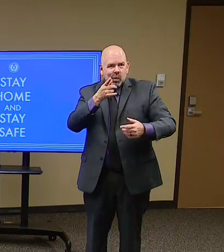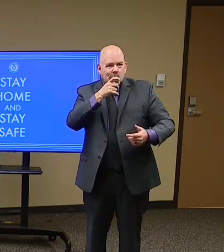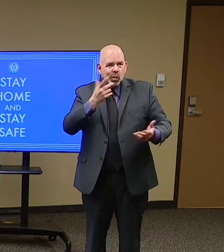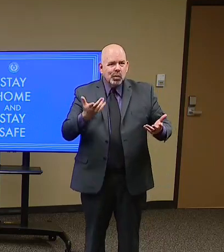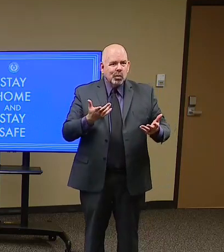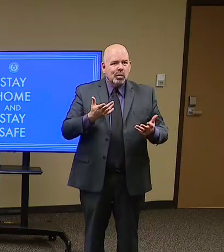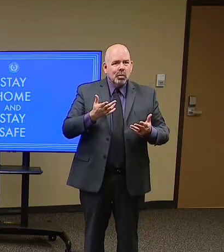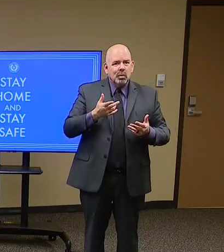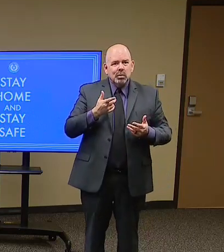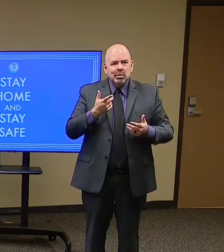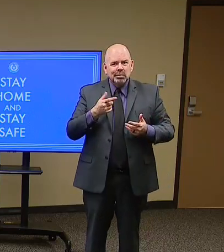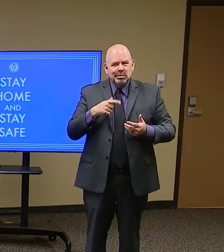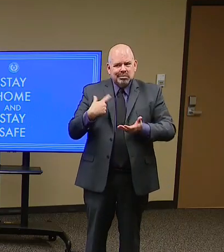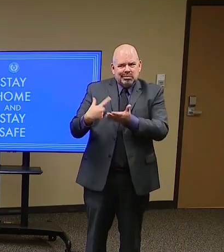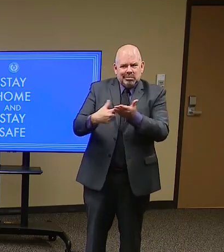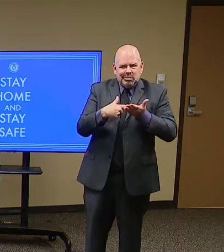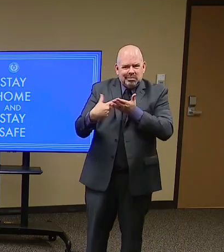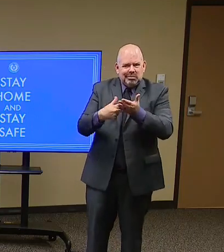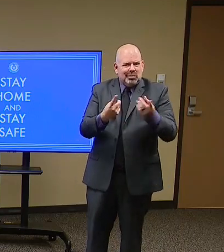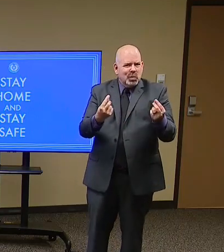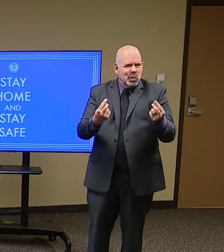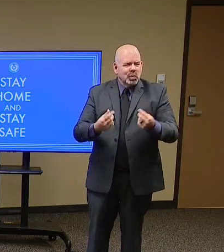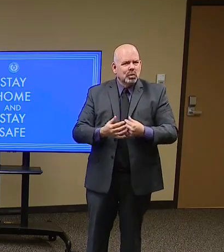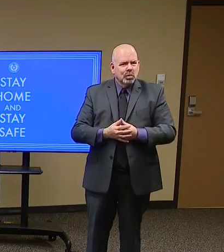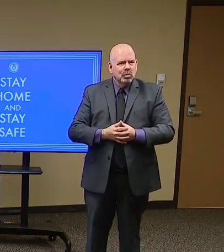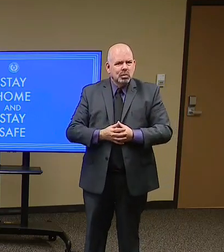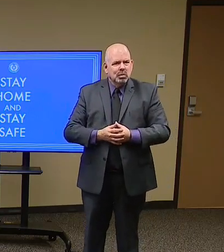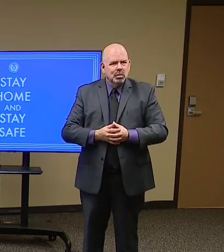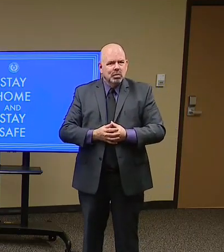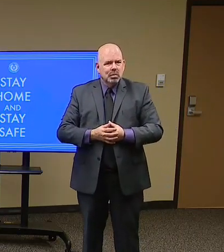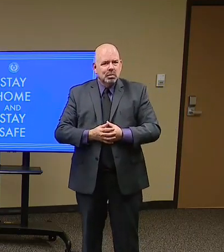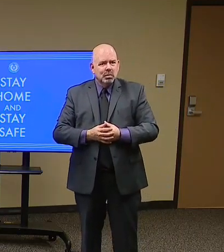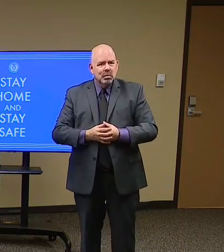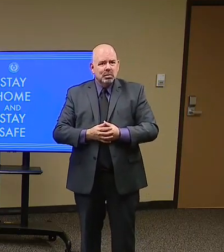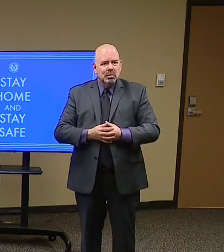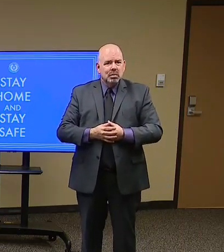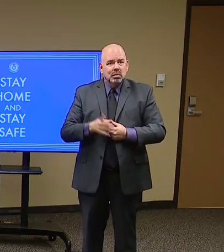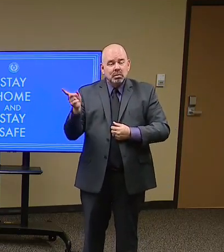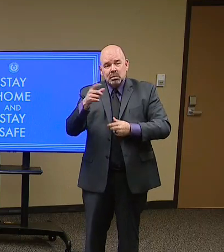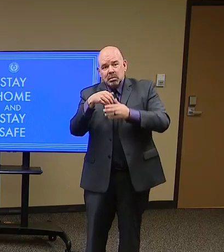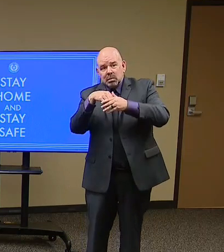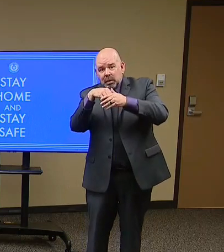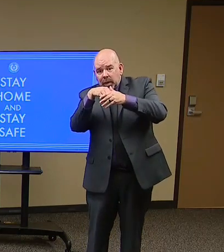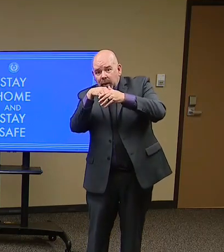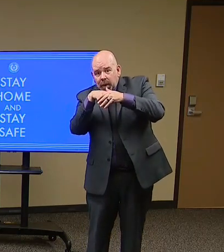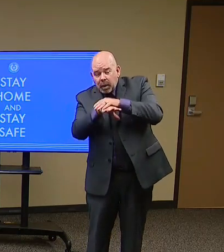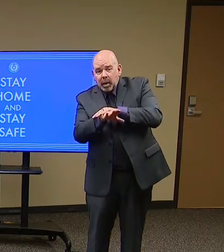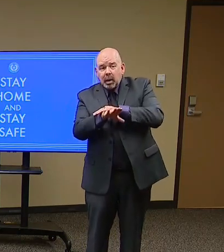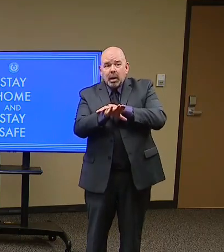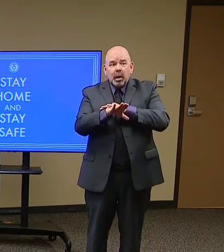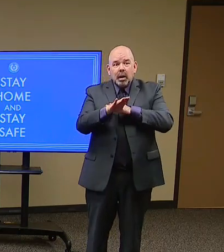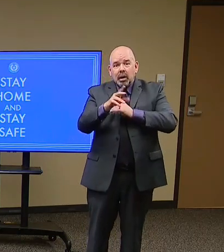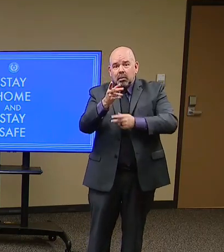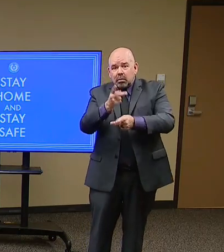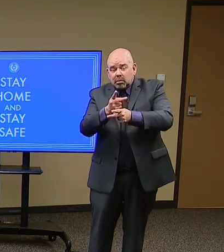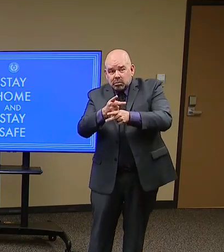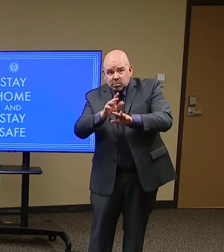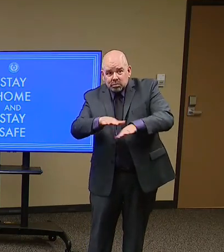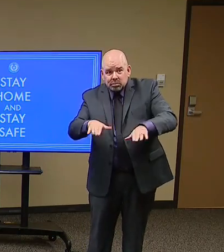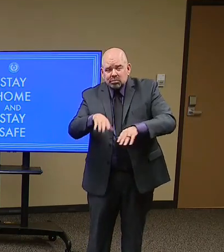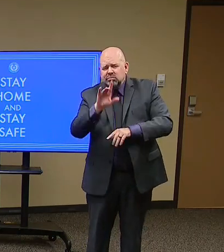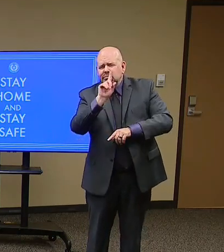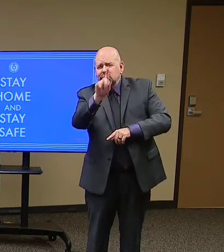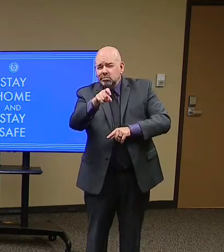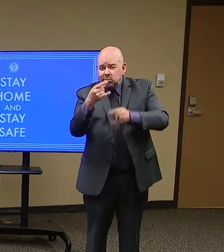child care facility? Well, masking. Okay. Now, children over 10 have a child care facility and